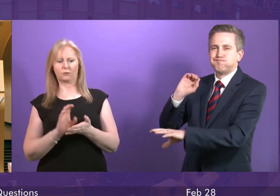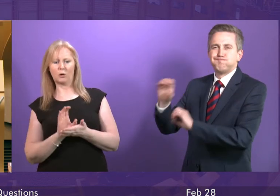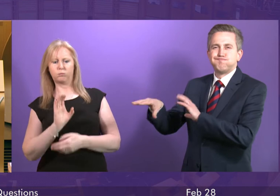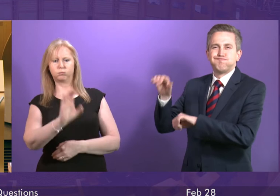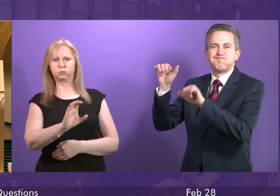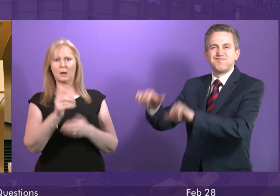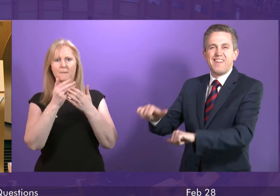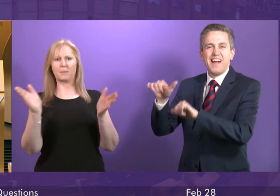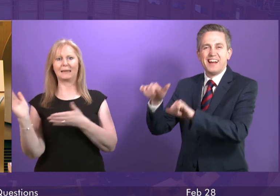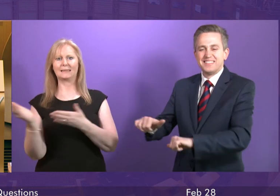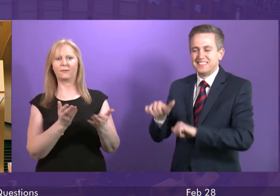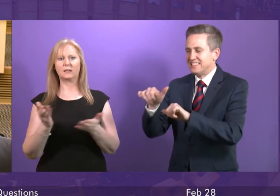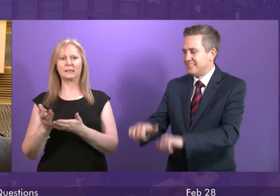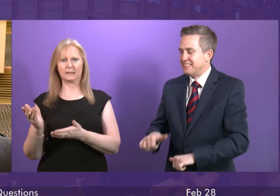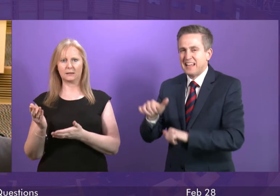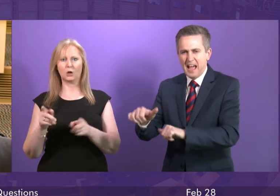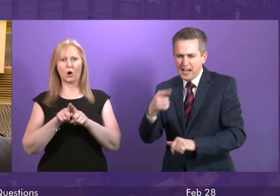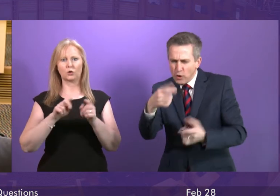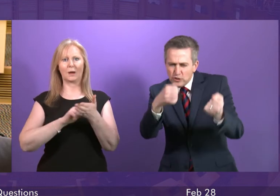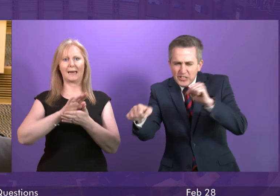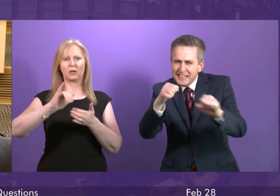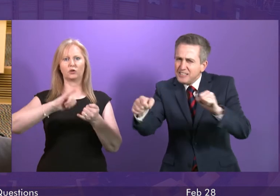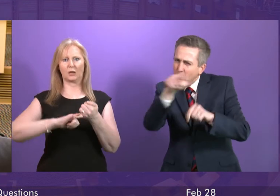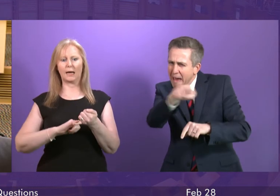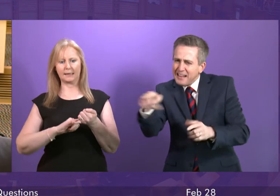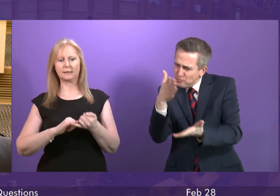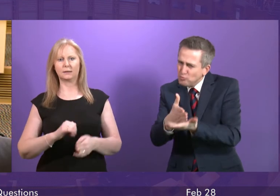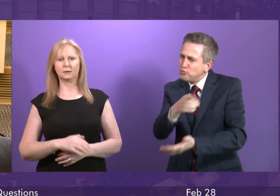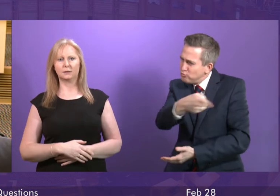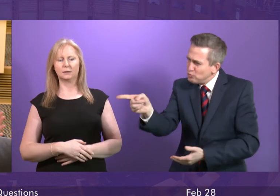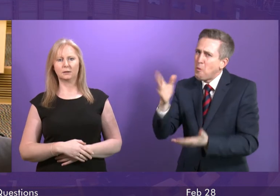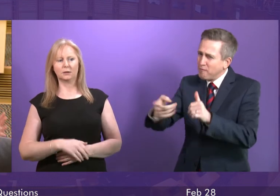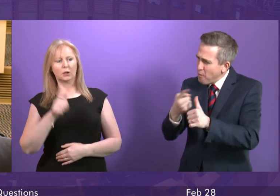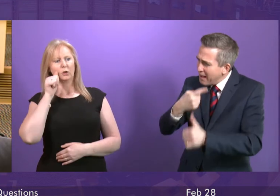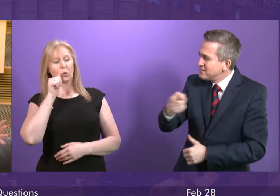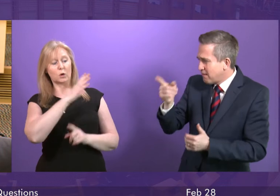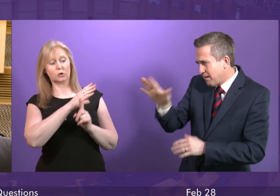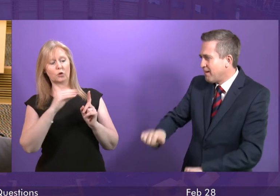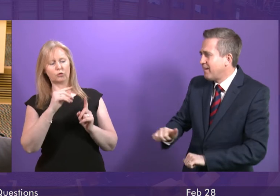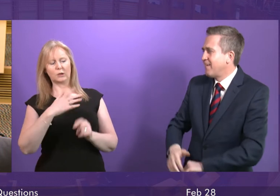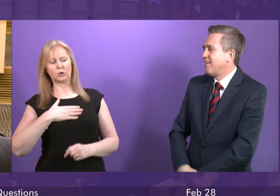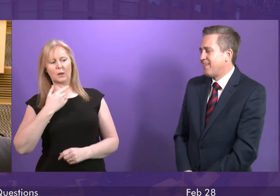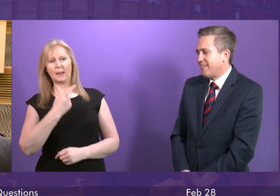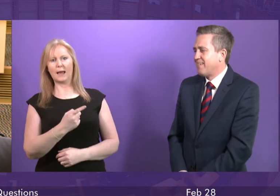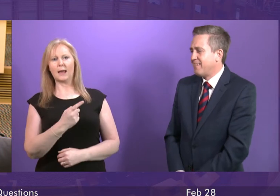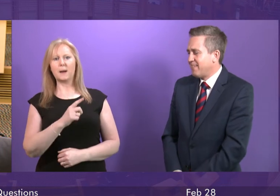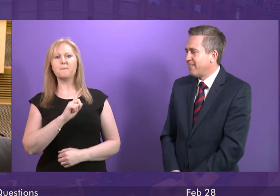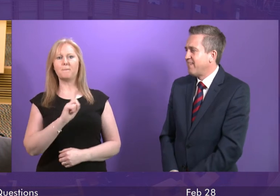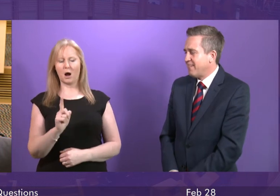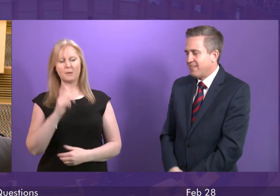services and our National Health Service in particular. You have got to answer it. Tories do not like that, but it is a fact and it is